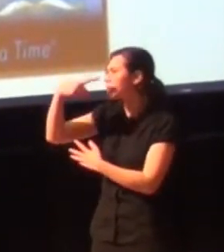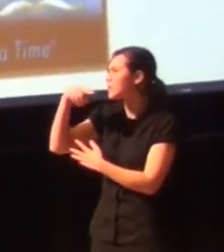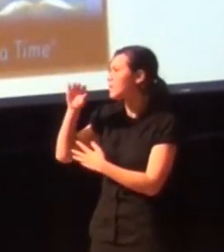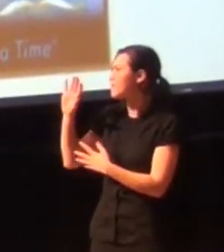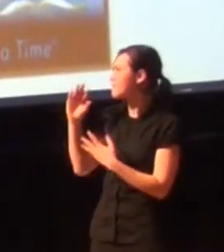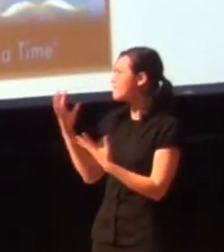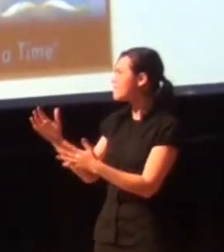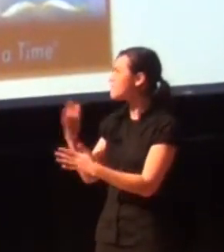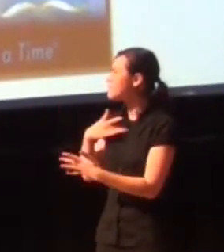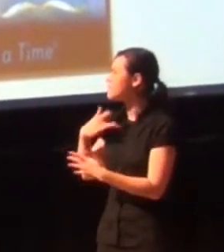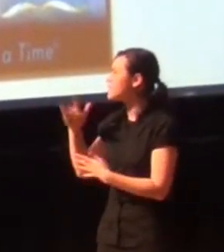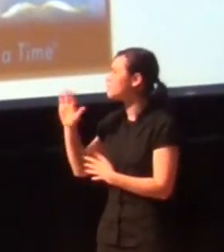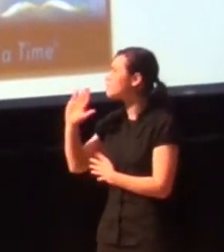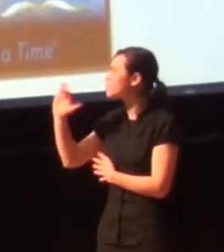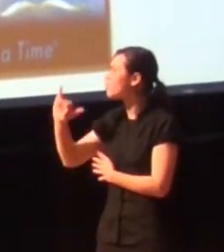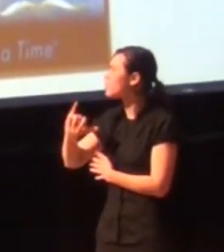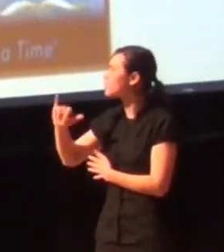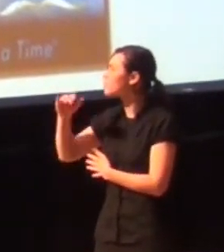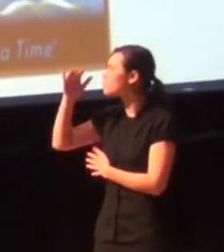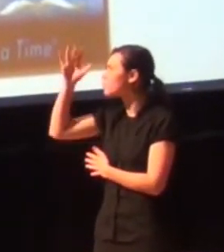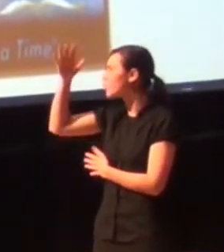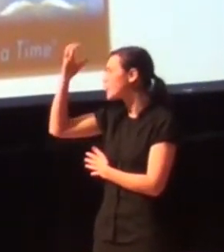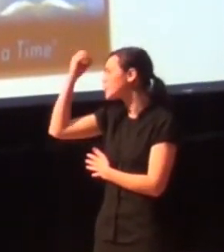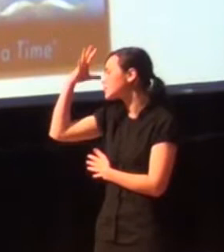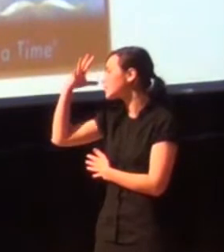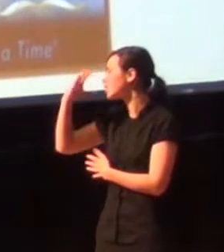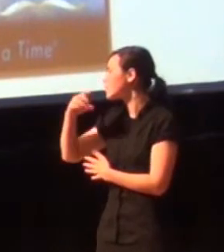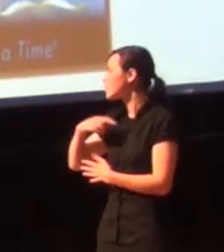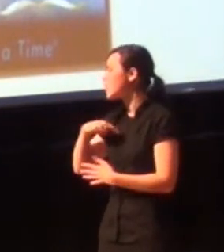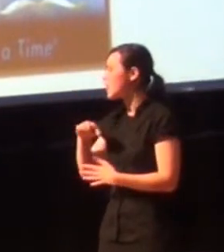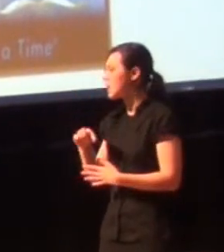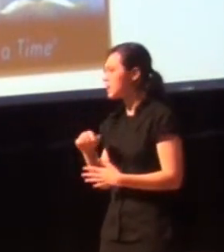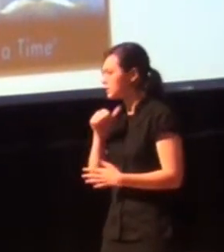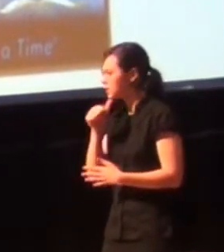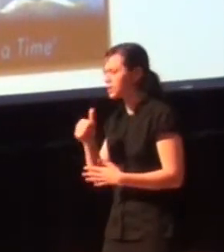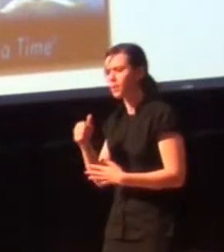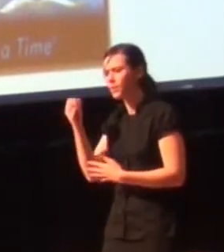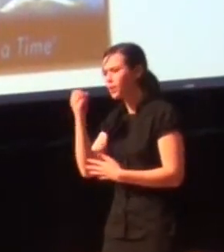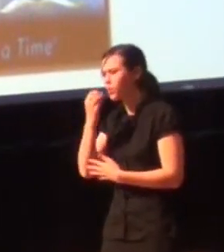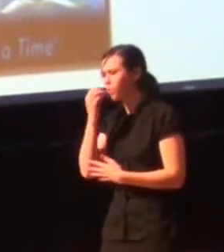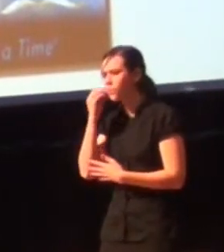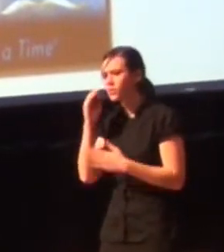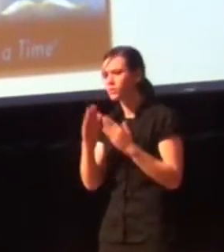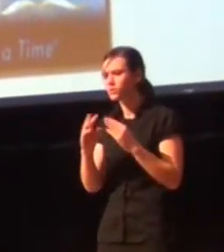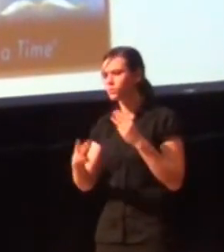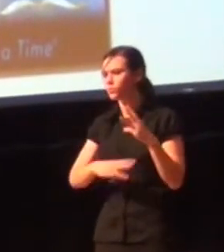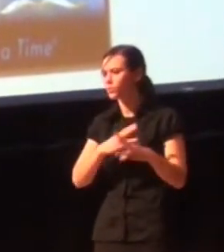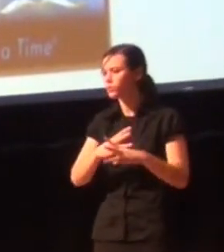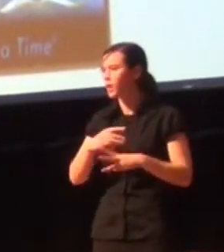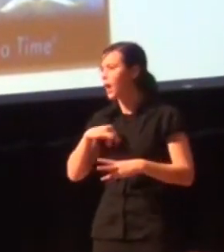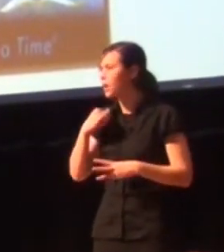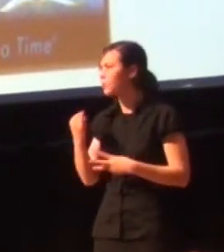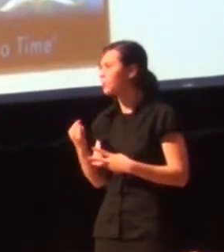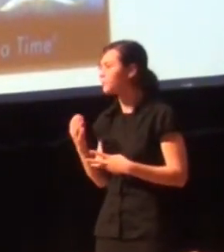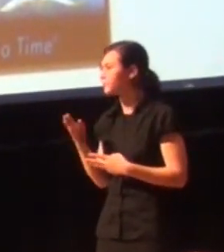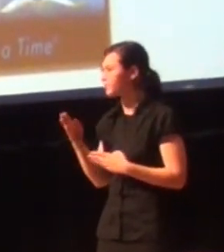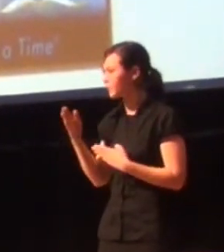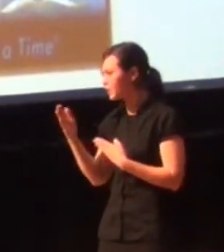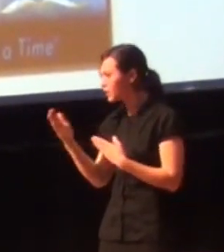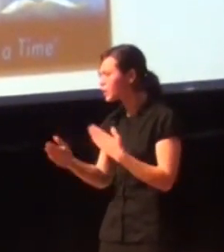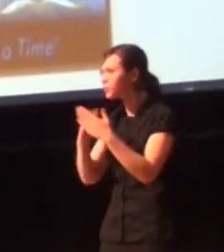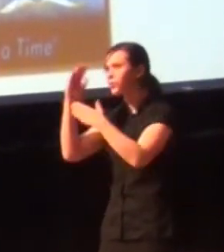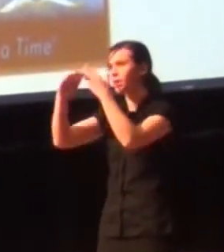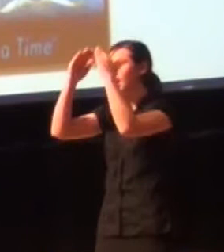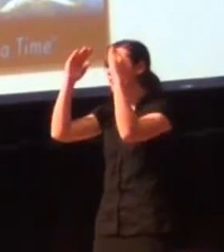This world is not my home. I was made to be with you somewhere out past outer space. I'm like an astronaut, so